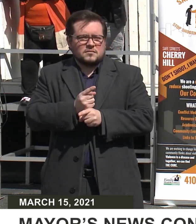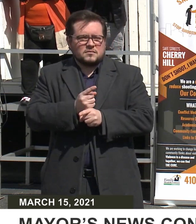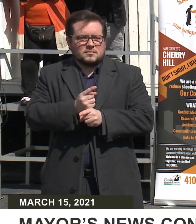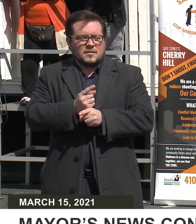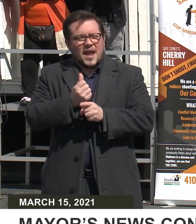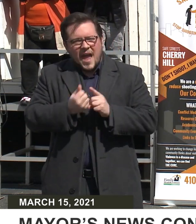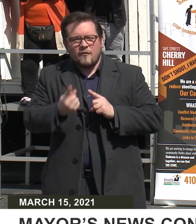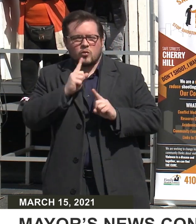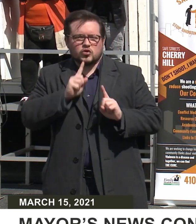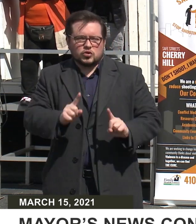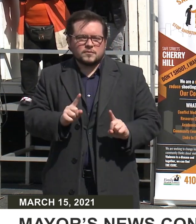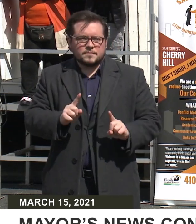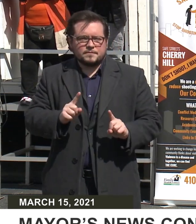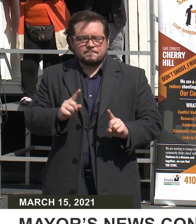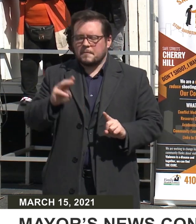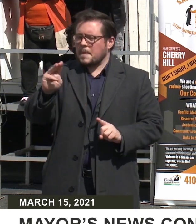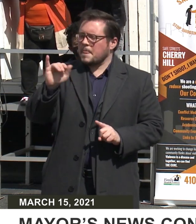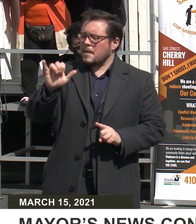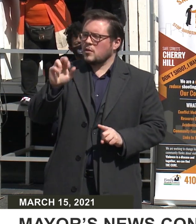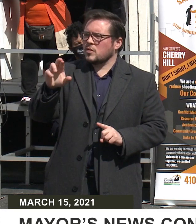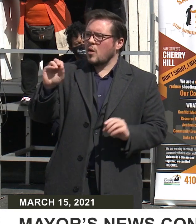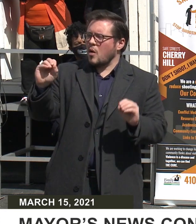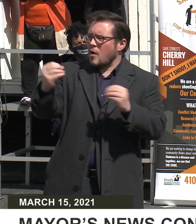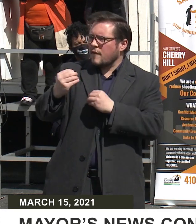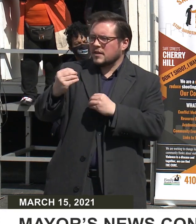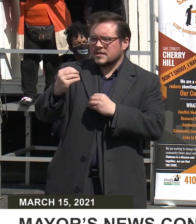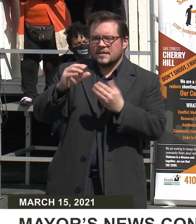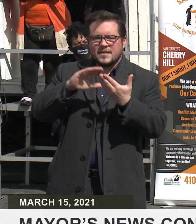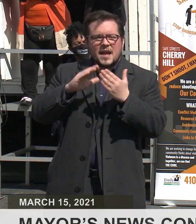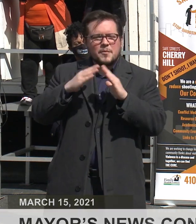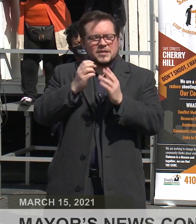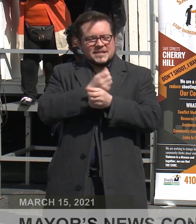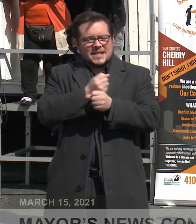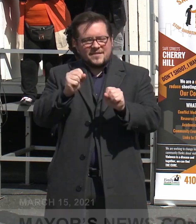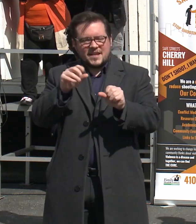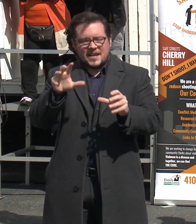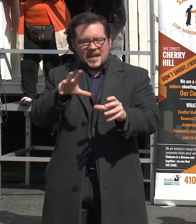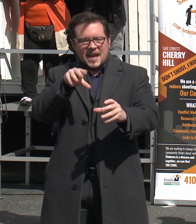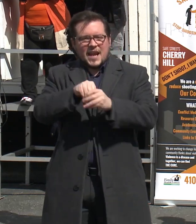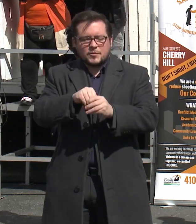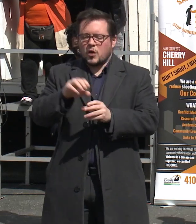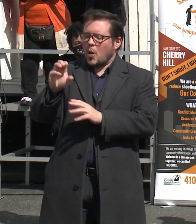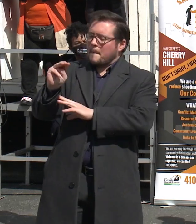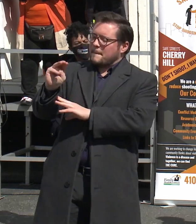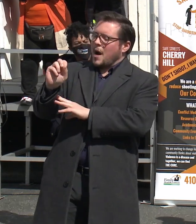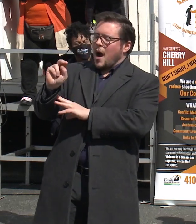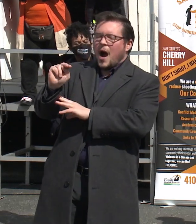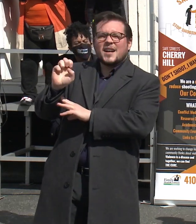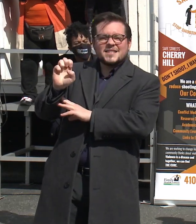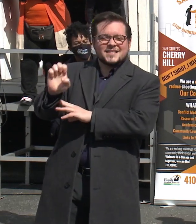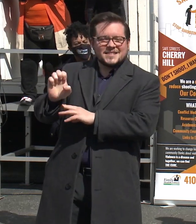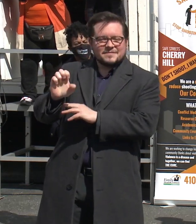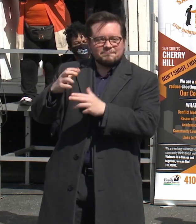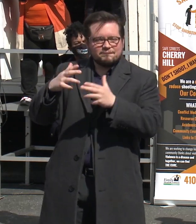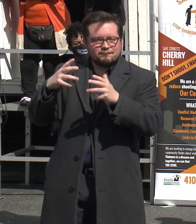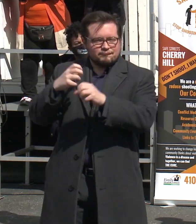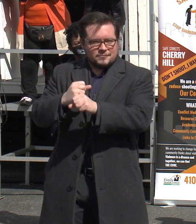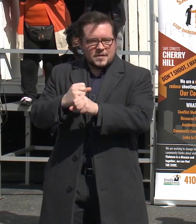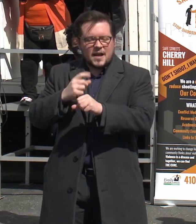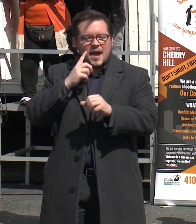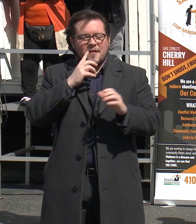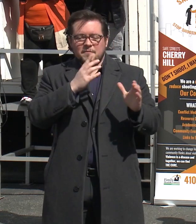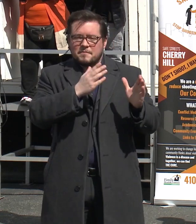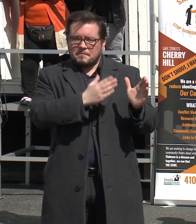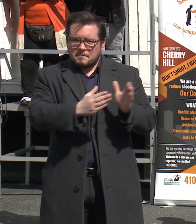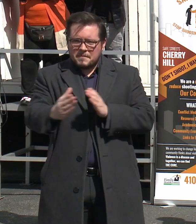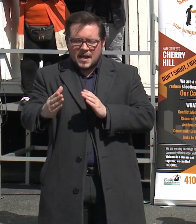The Mayor's Office of Neighborhood Safety and Engagement, or MONSEE, as we call it, has drafted a plan based on our review of